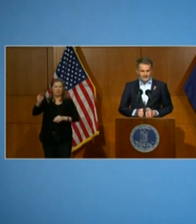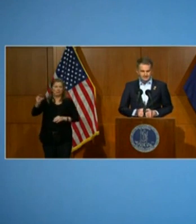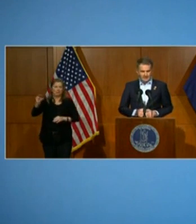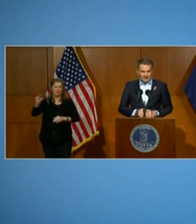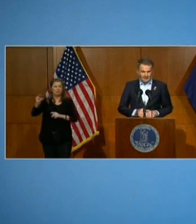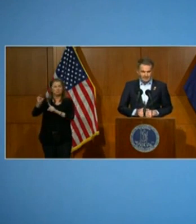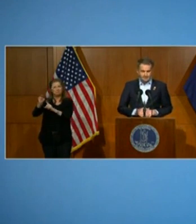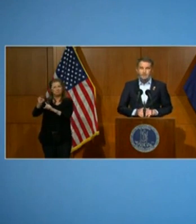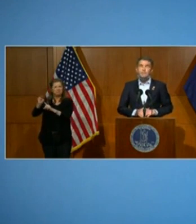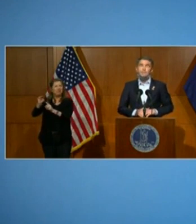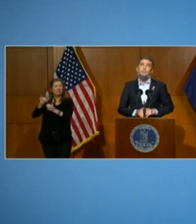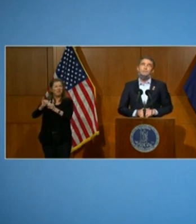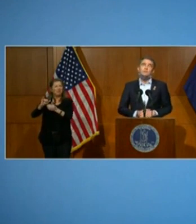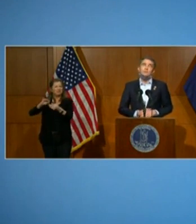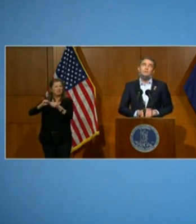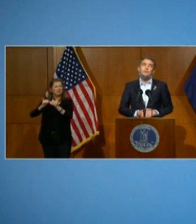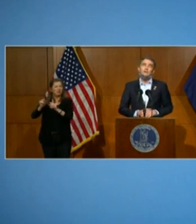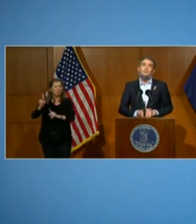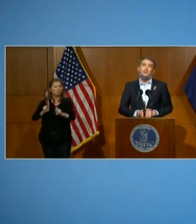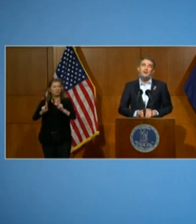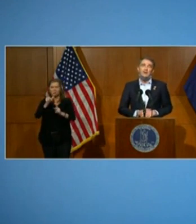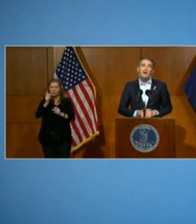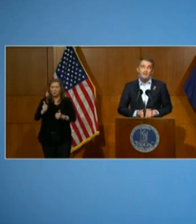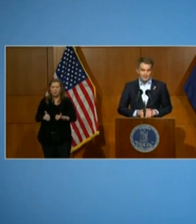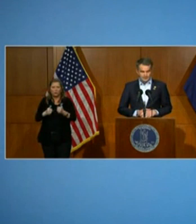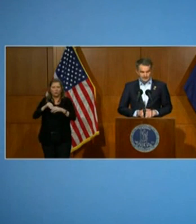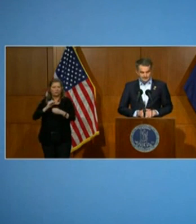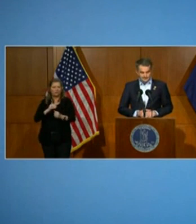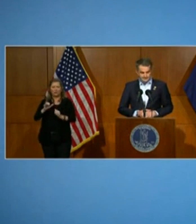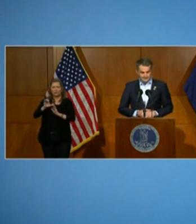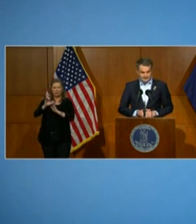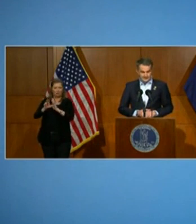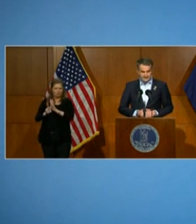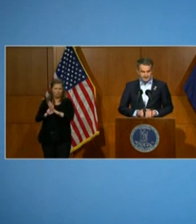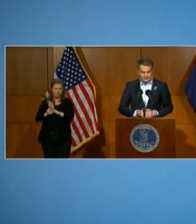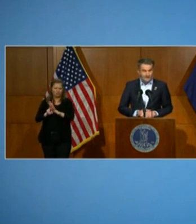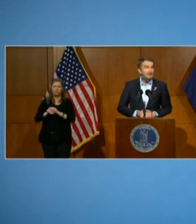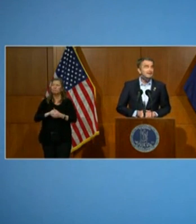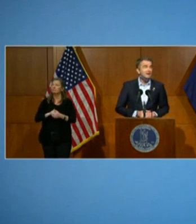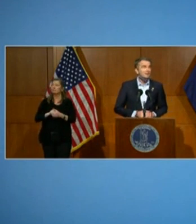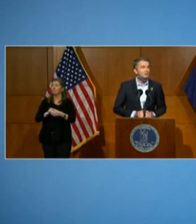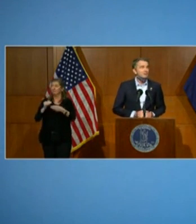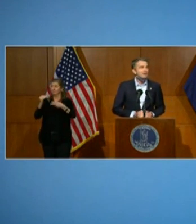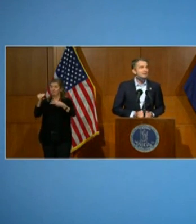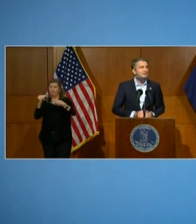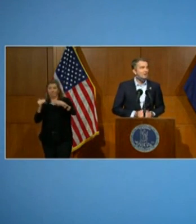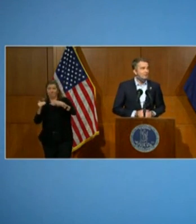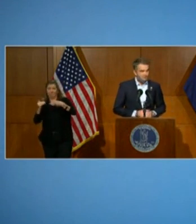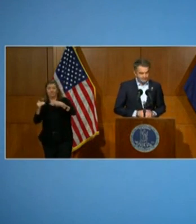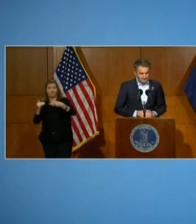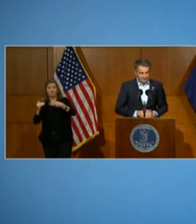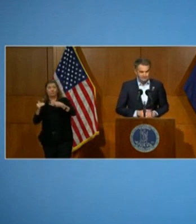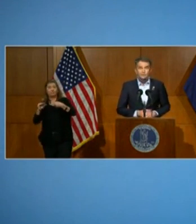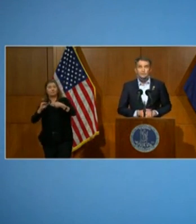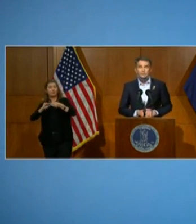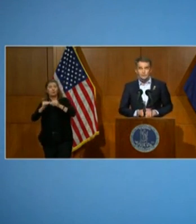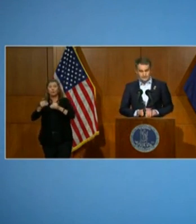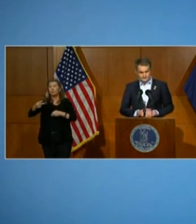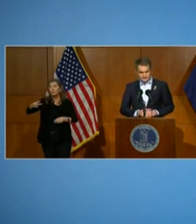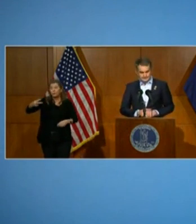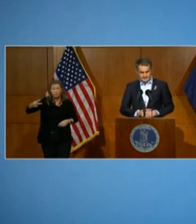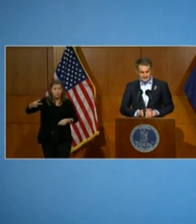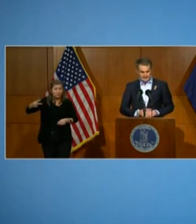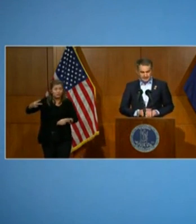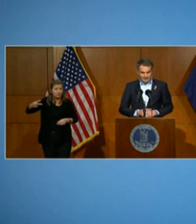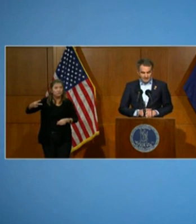That's about how many people live in our commonwealth. The second number you need to know is two.